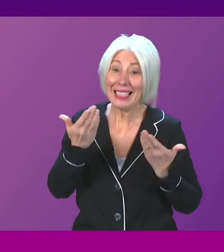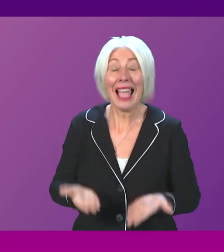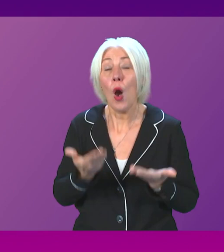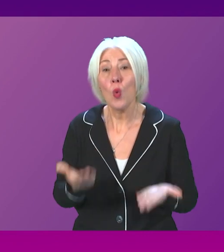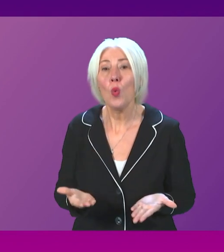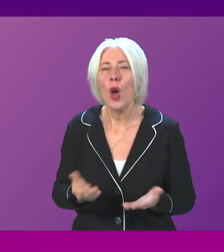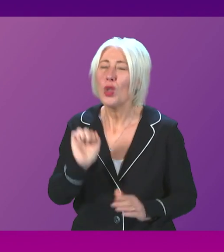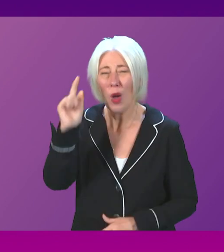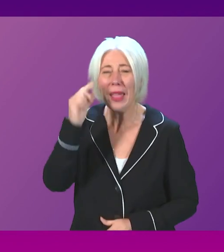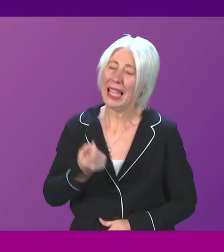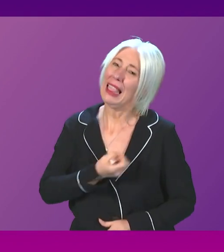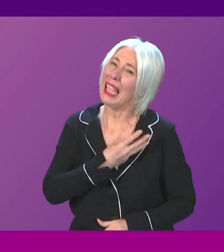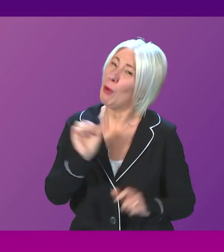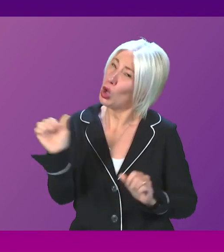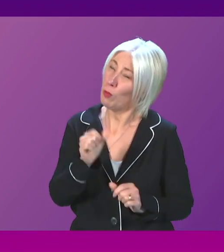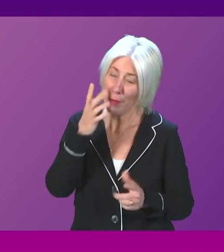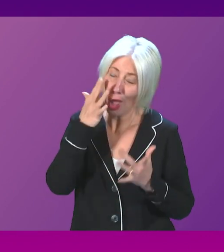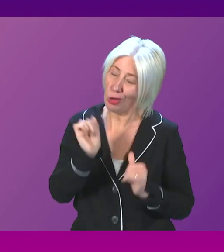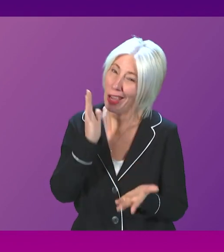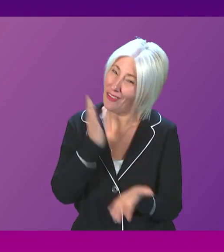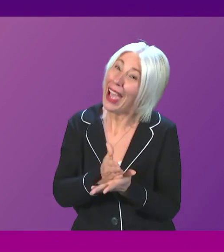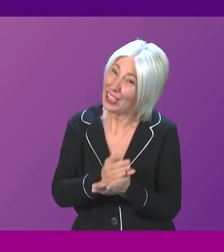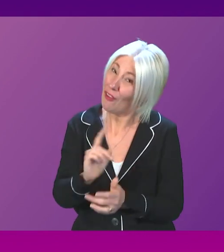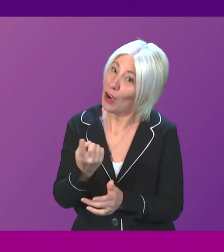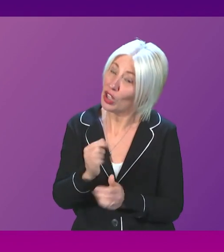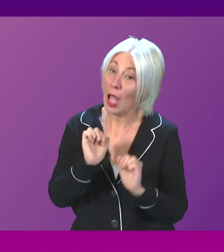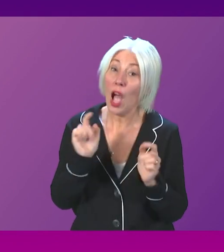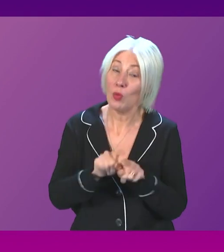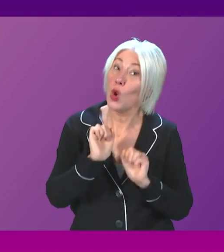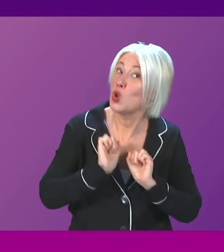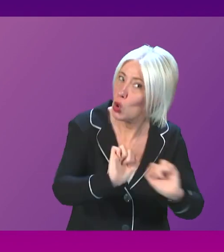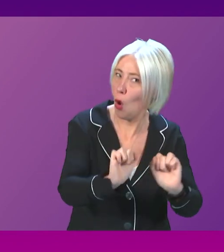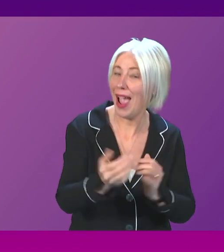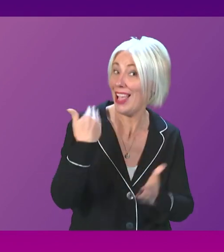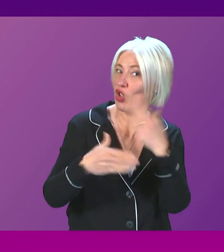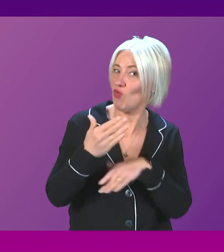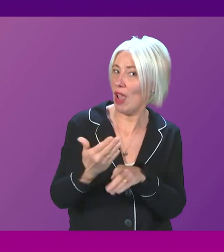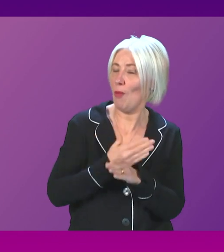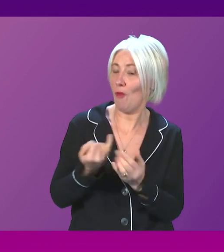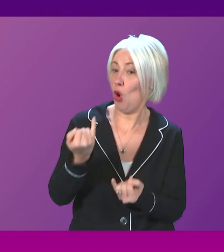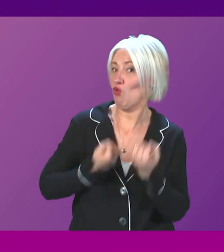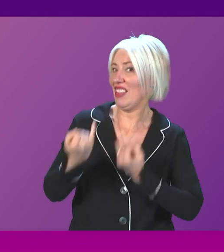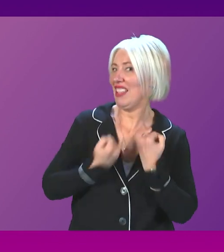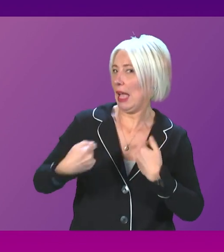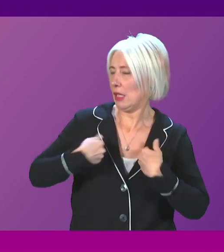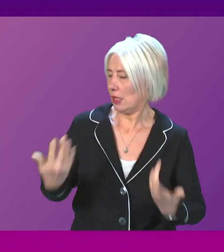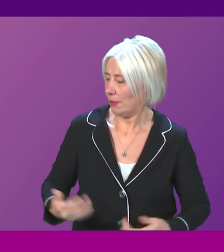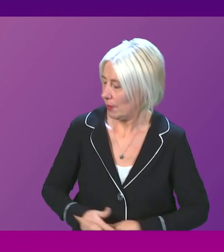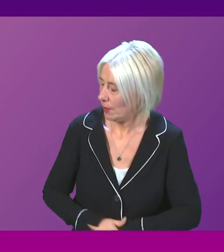So I think Labour should perhaps check the facts and check their own history before they make criticisms of this Government.